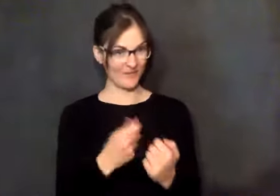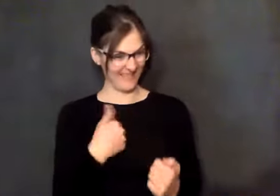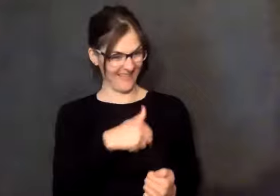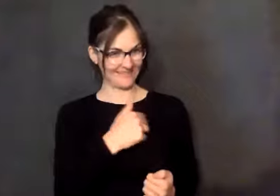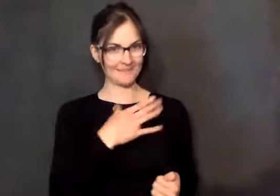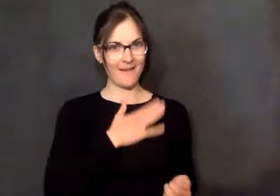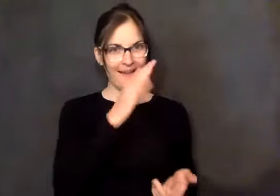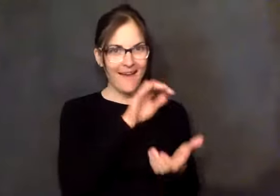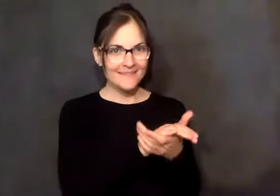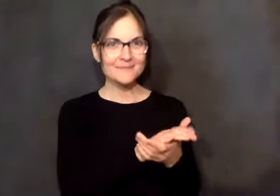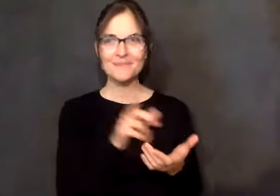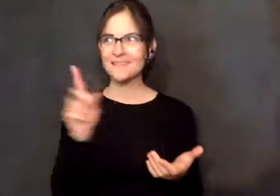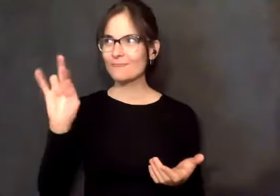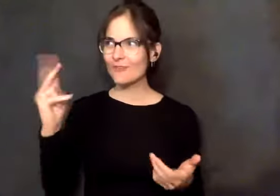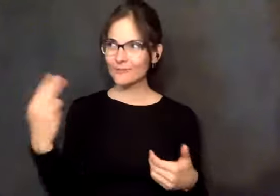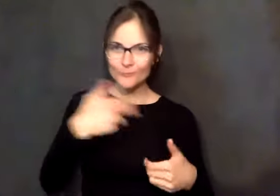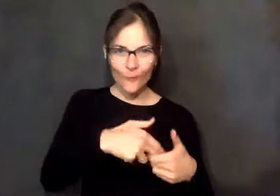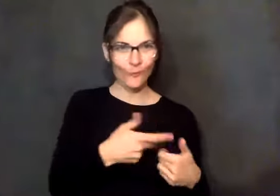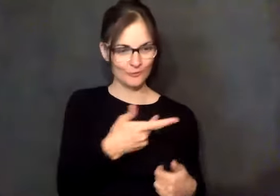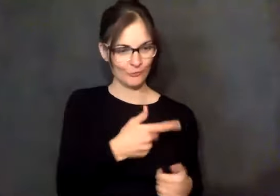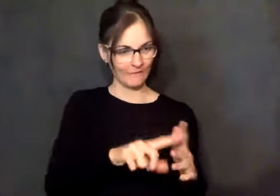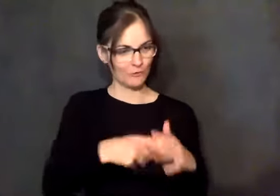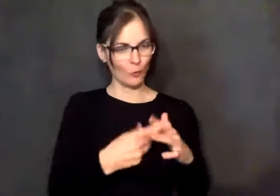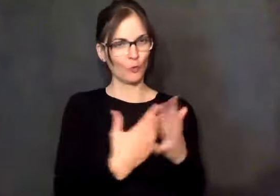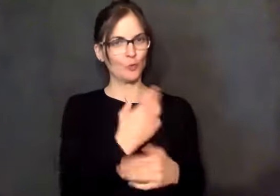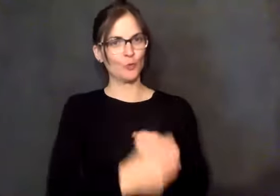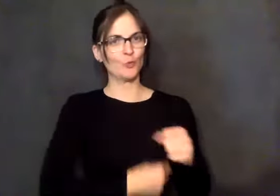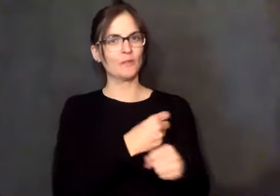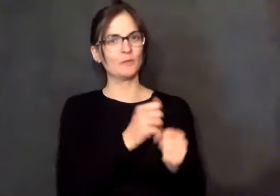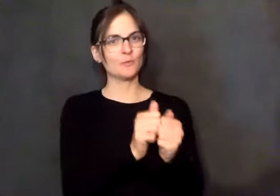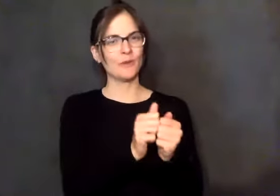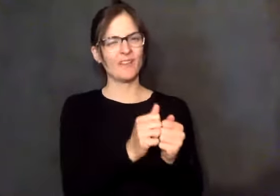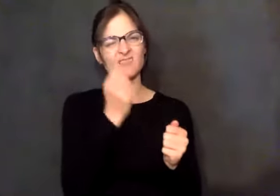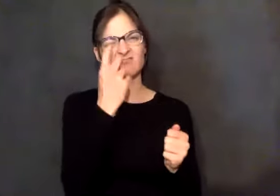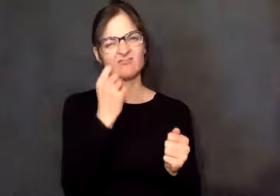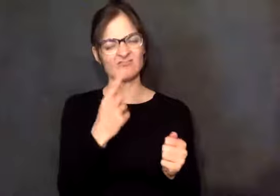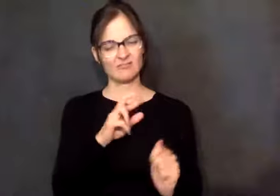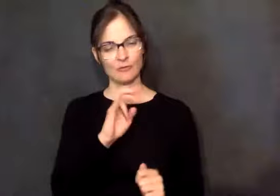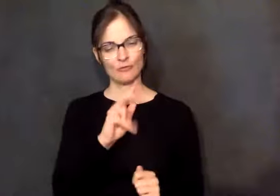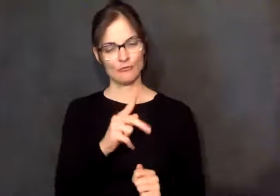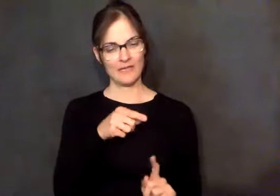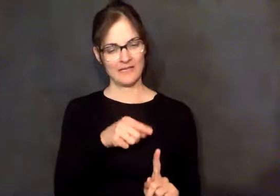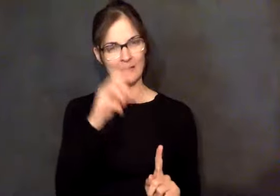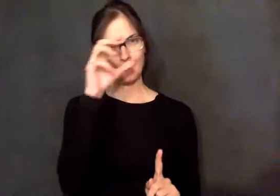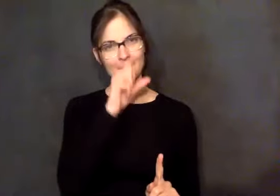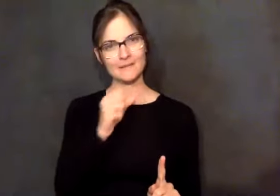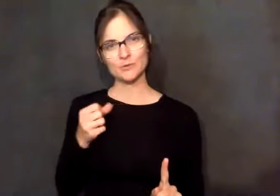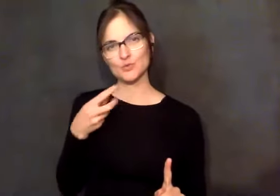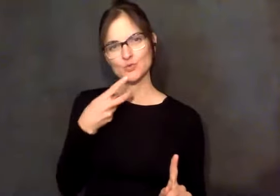and I hope this damn virus won't screw that up, but God will take care of it, whichever way it is. But,